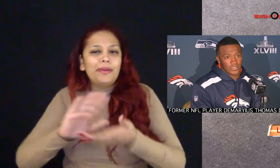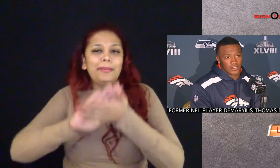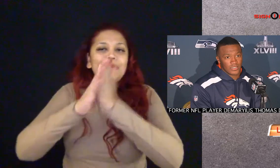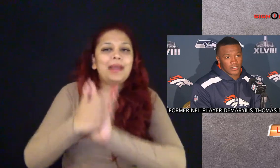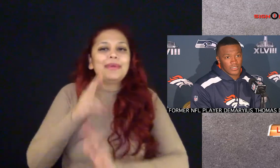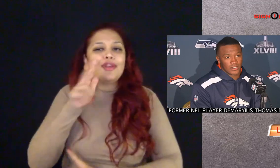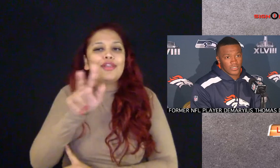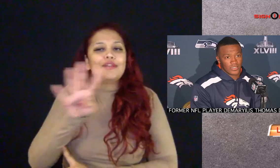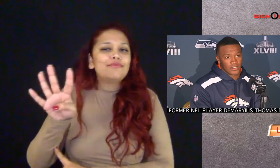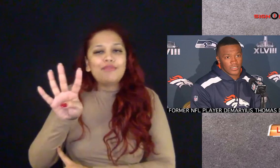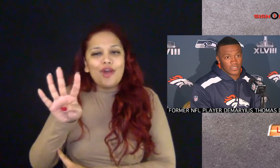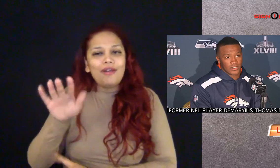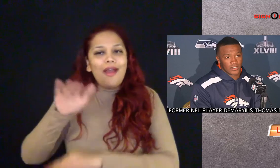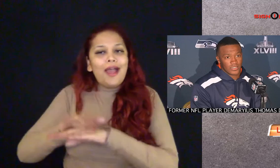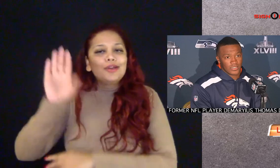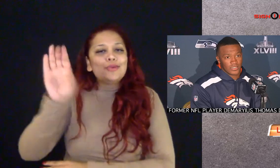would have turned 34 on Christmas Day.